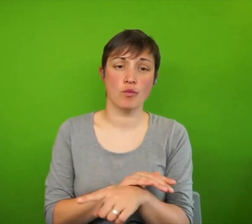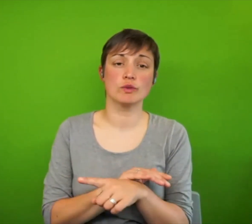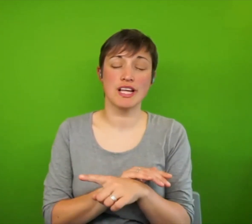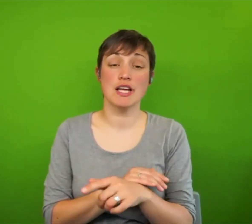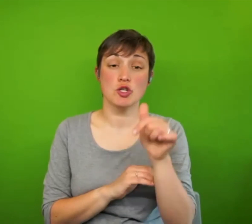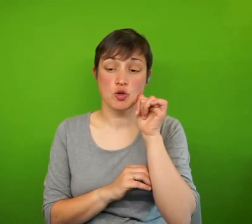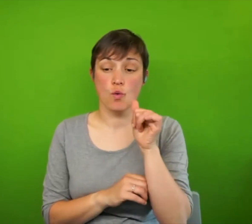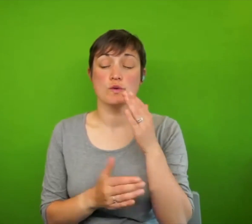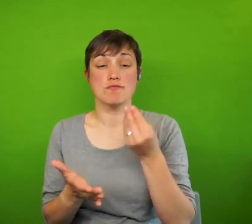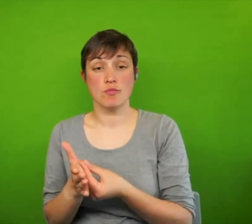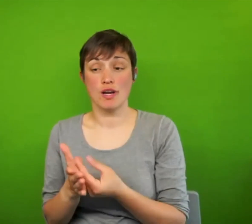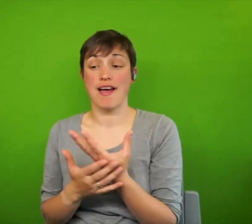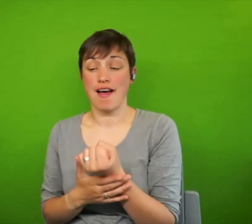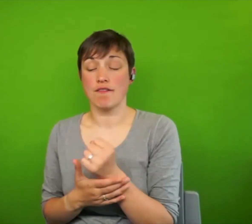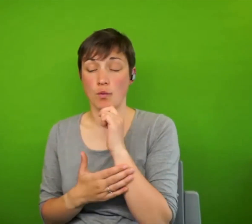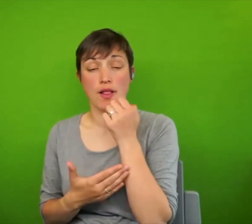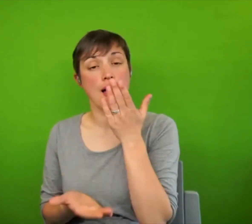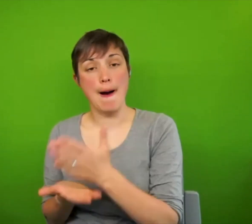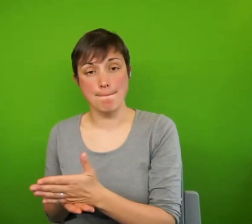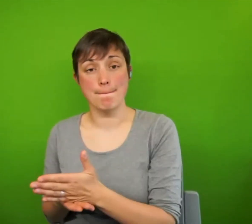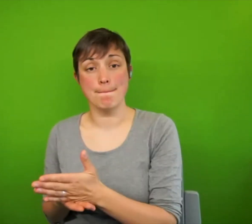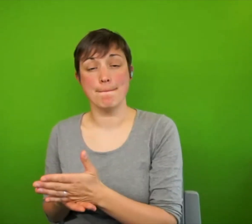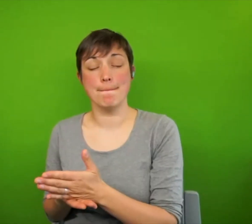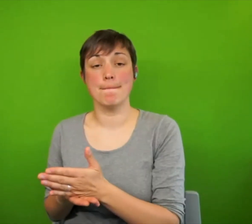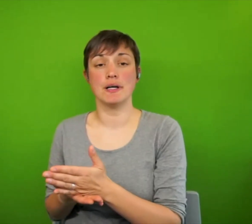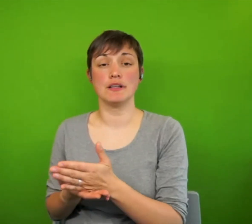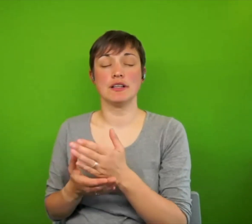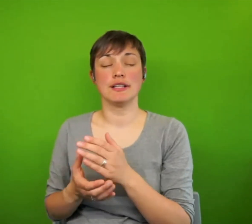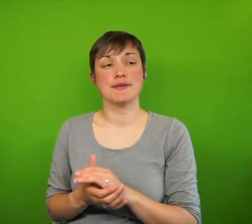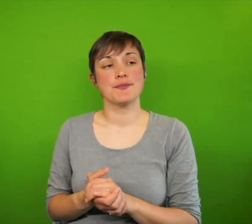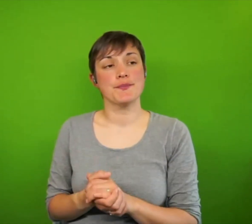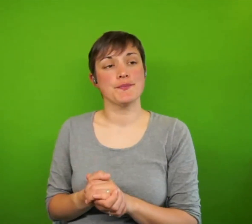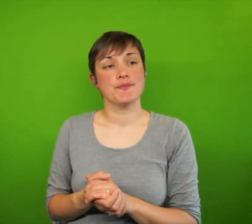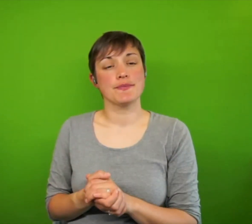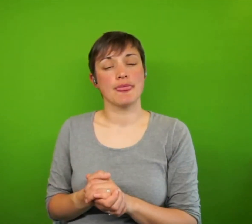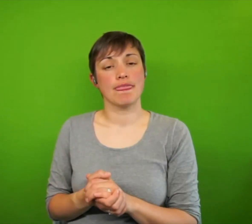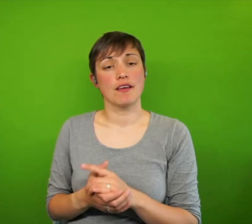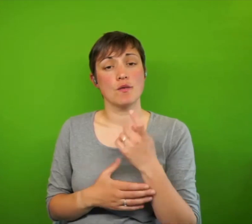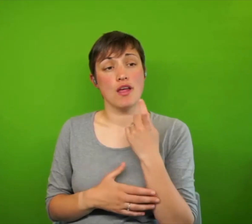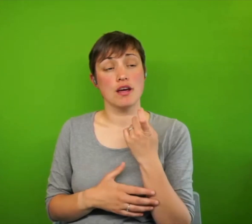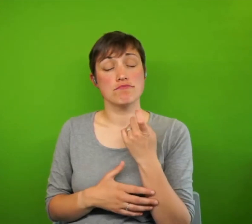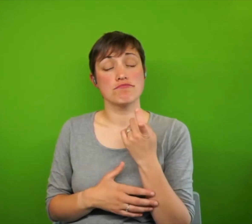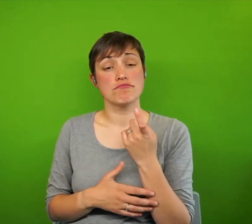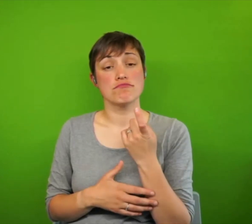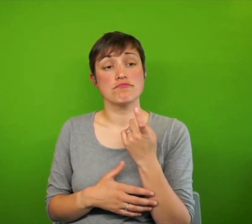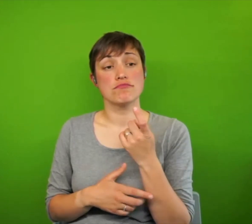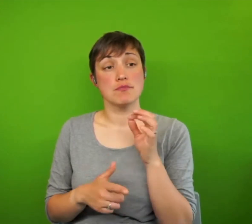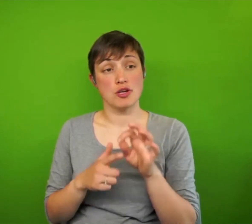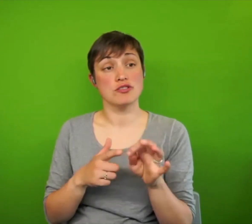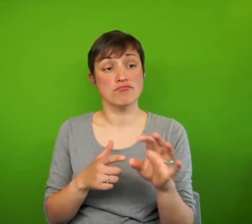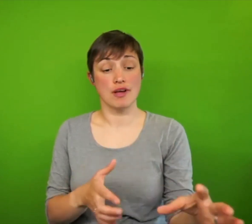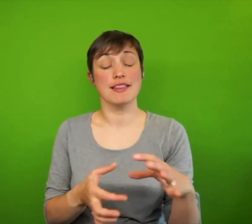that money. Um, so I think it is certainly consistent with a human rights